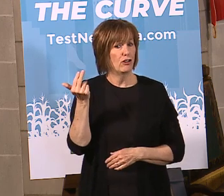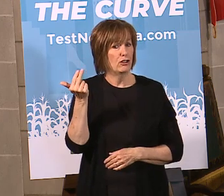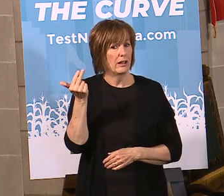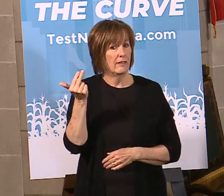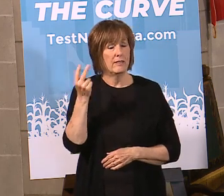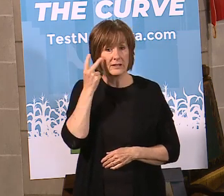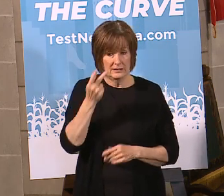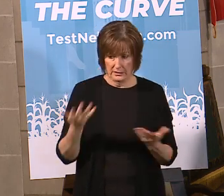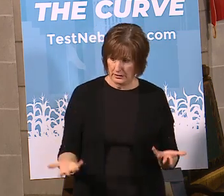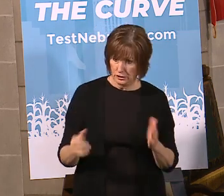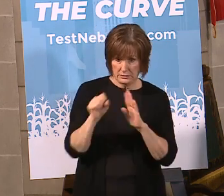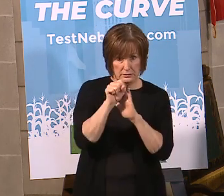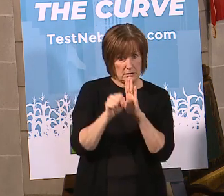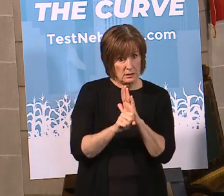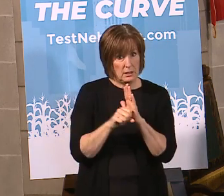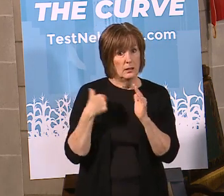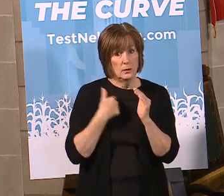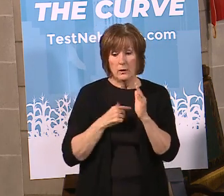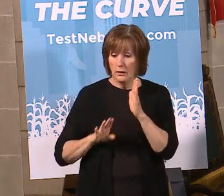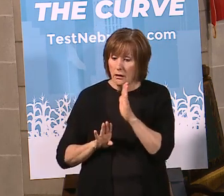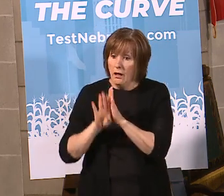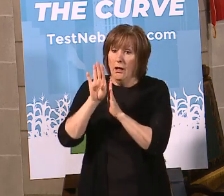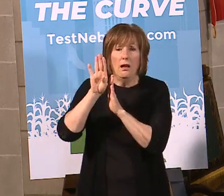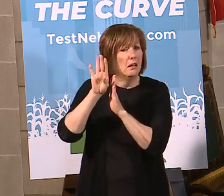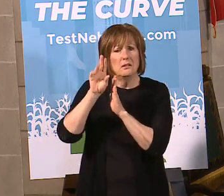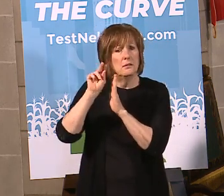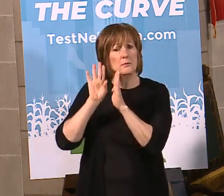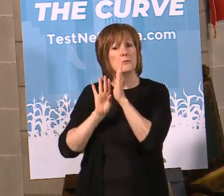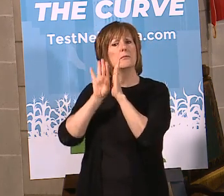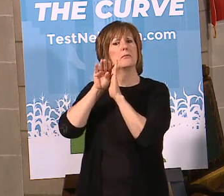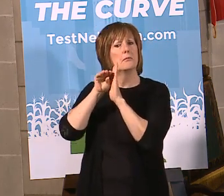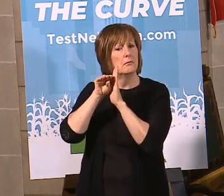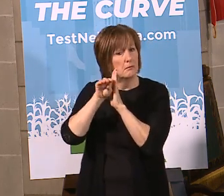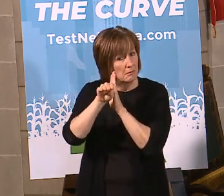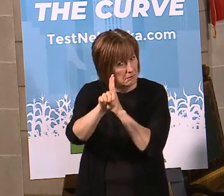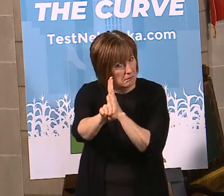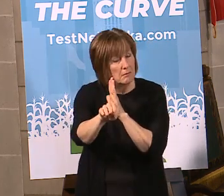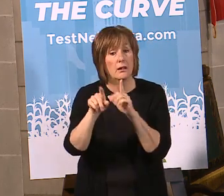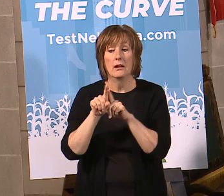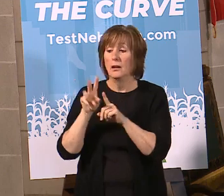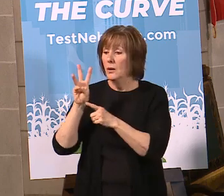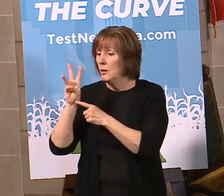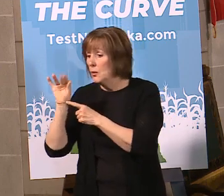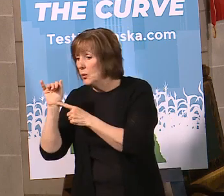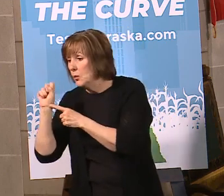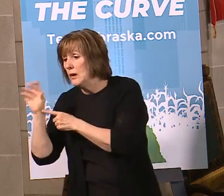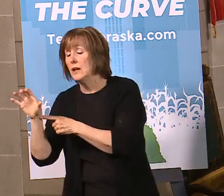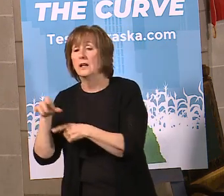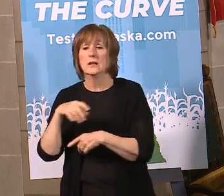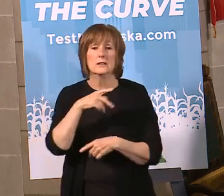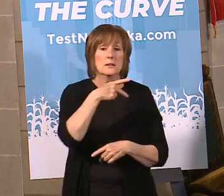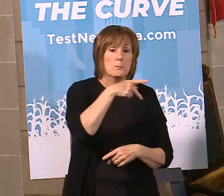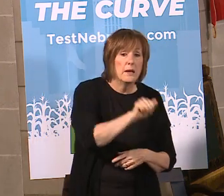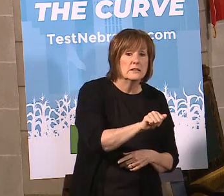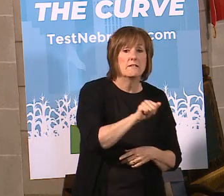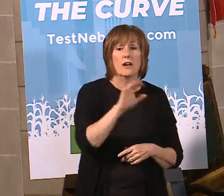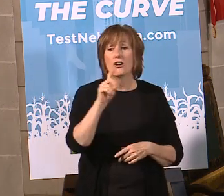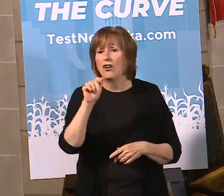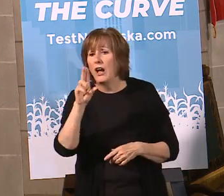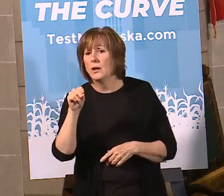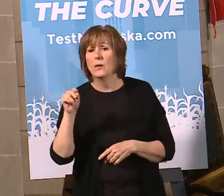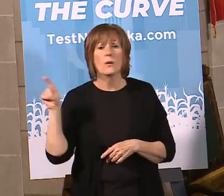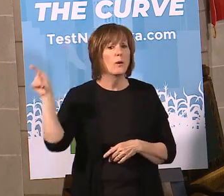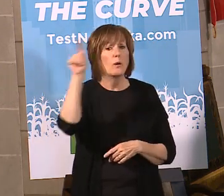and you can see here in the state of Nebraska we have flattened the curve. If you look at other states like Wisconsin and Pennsylvania and Colorado,